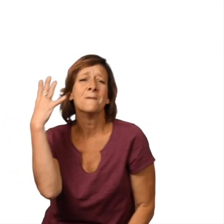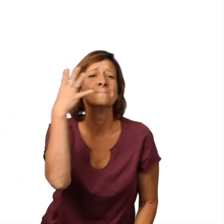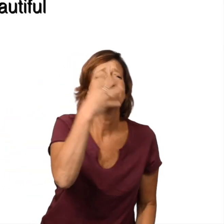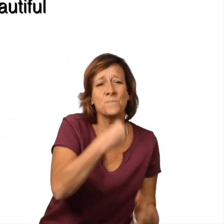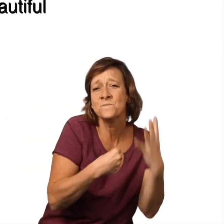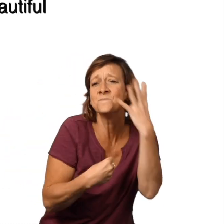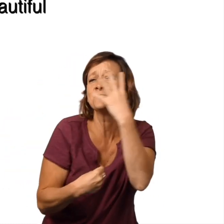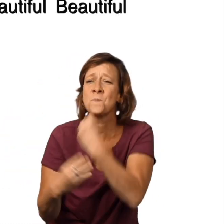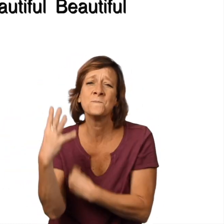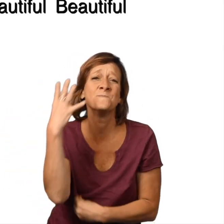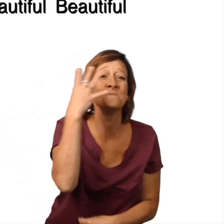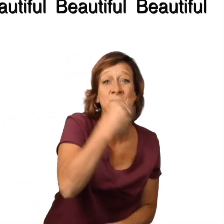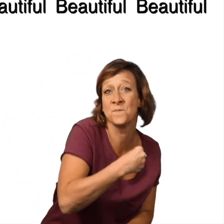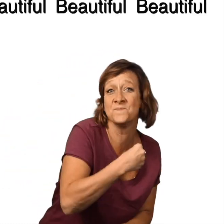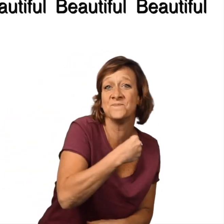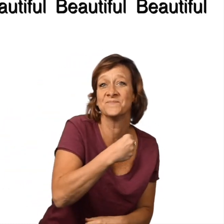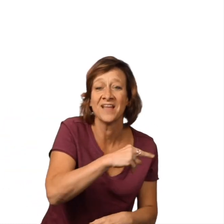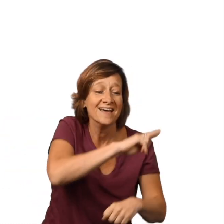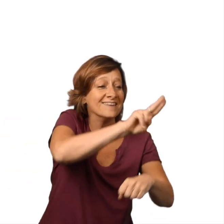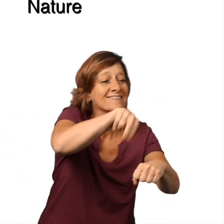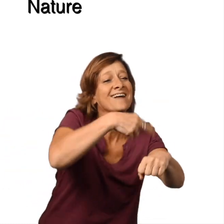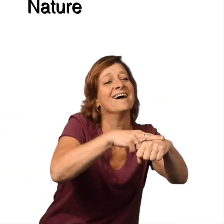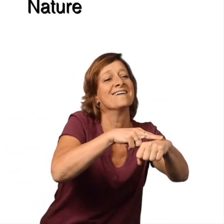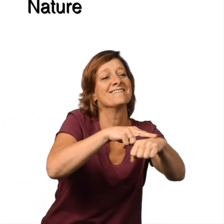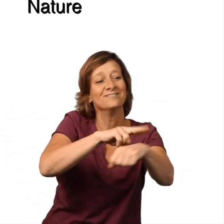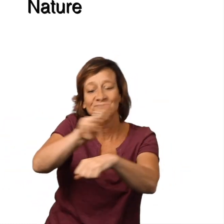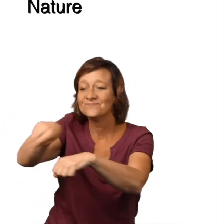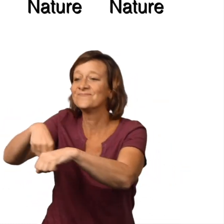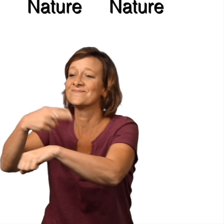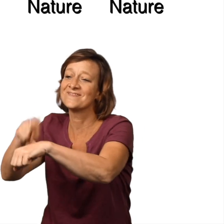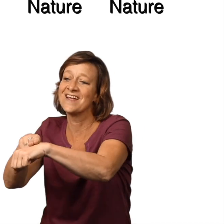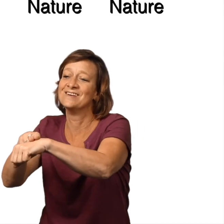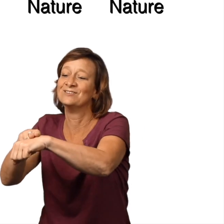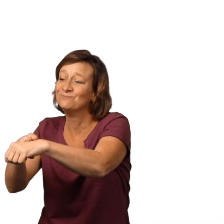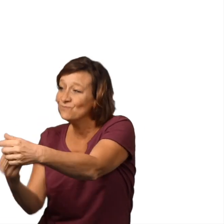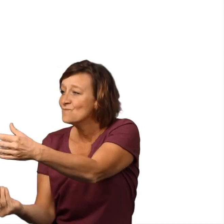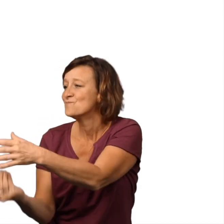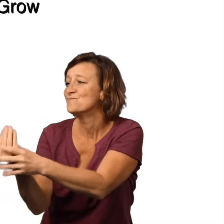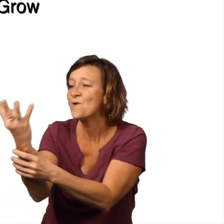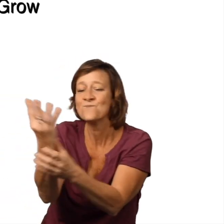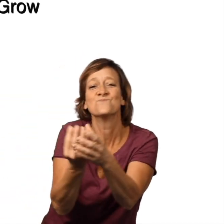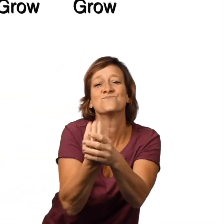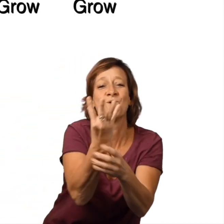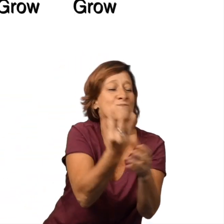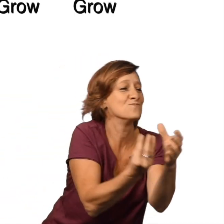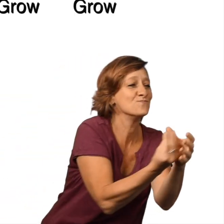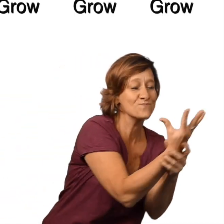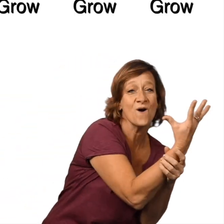Beautiful, beautiful, beautiful Nature, nature Grow, grow, grow